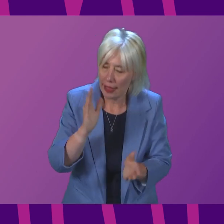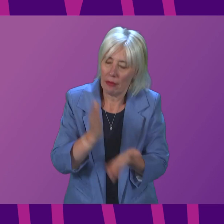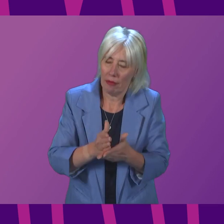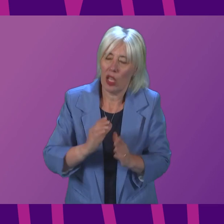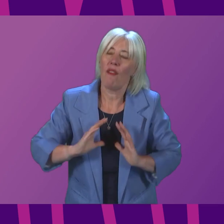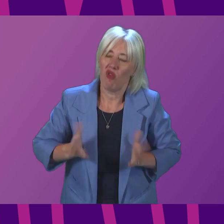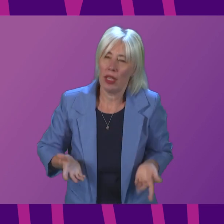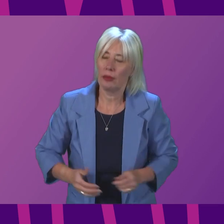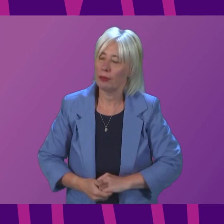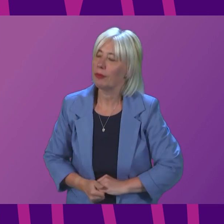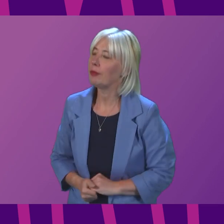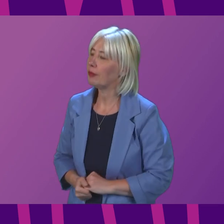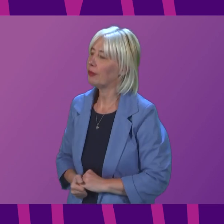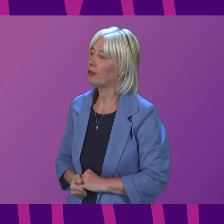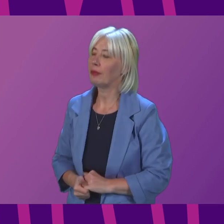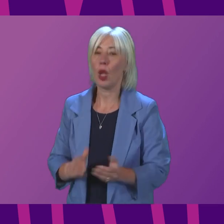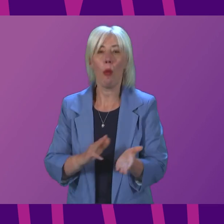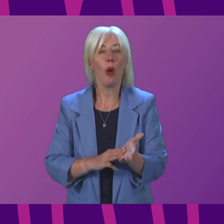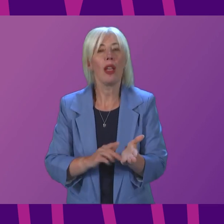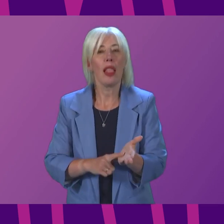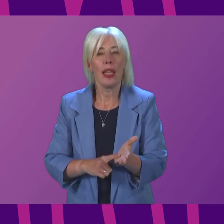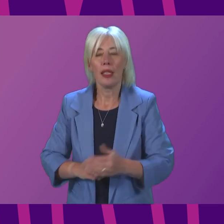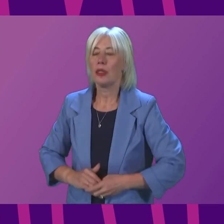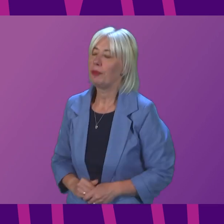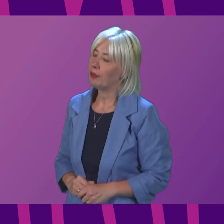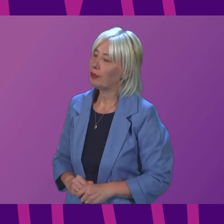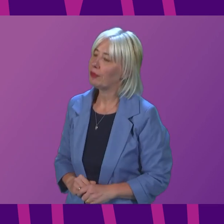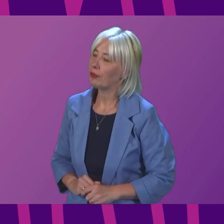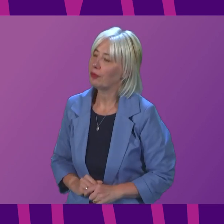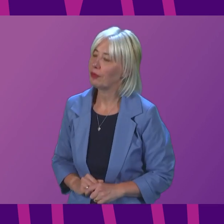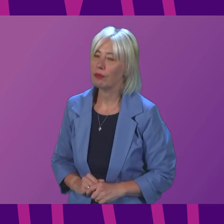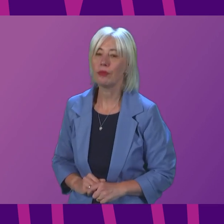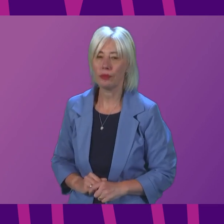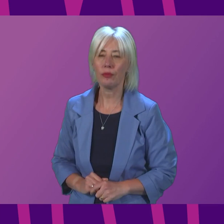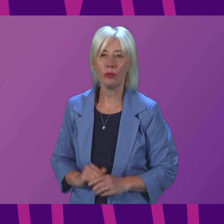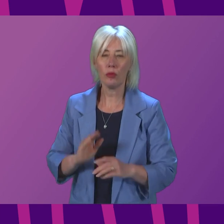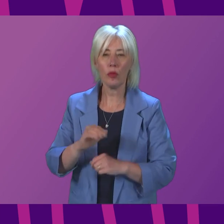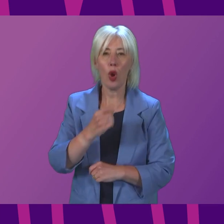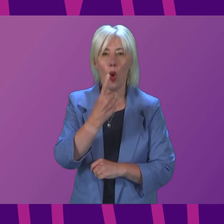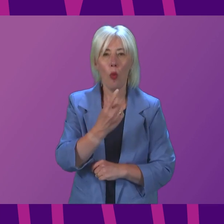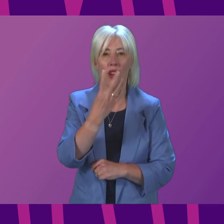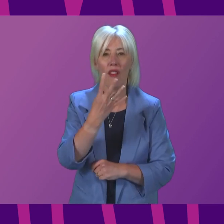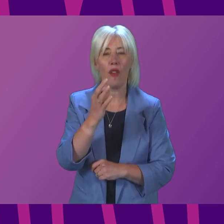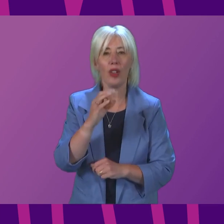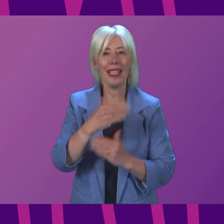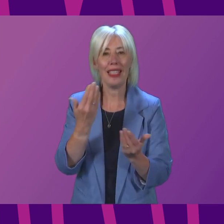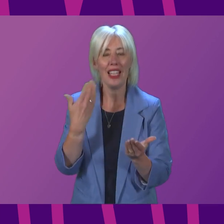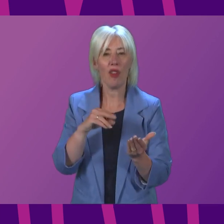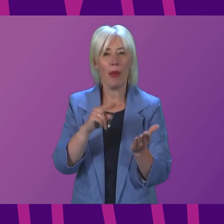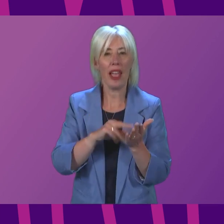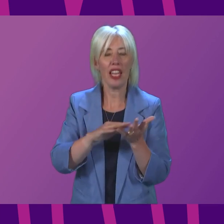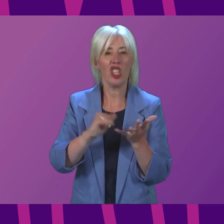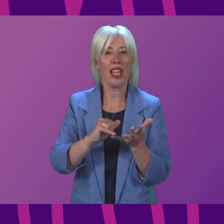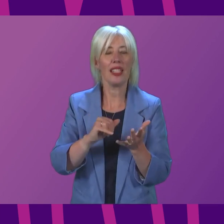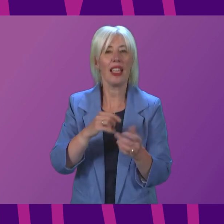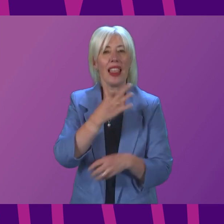Thank Lennon to be followed by Ruth McGuire. Thank you, Presiding Officer. It has been more than 140 days since NHS Lancashire